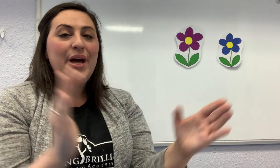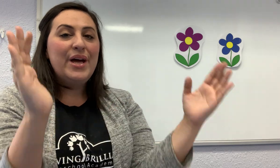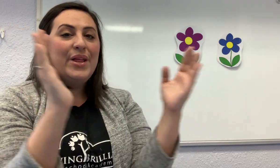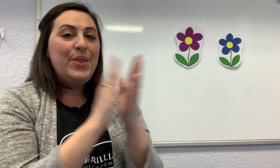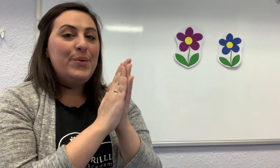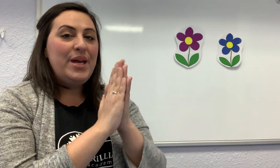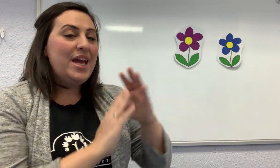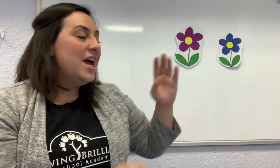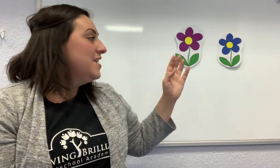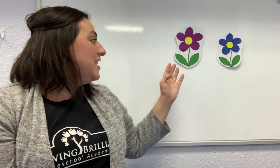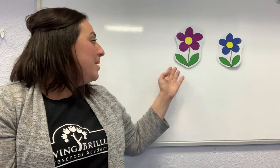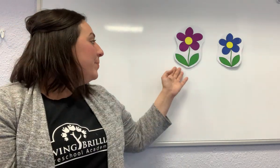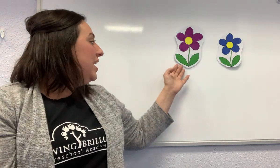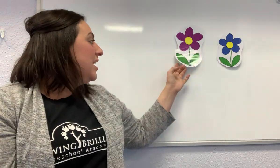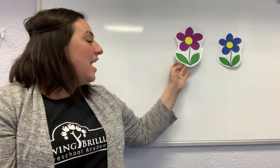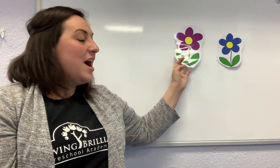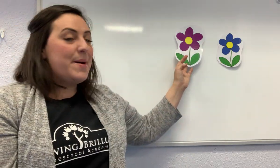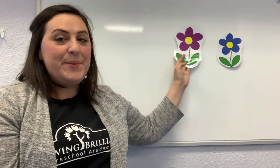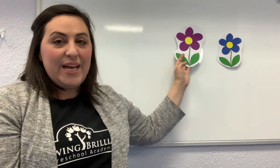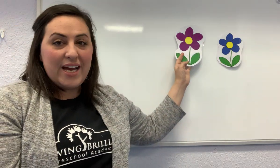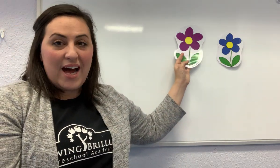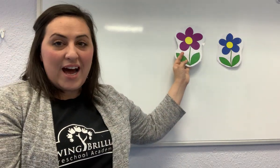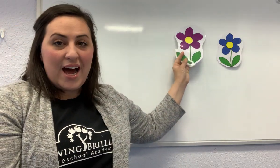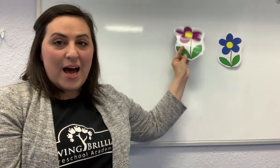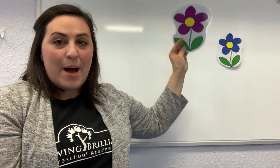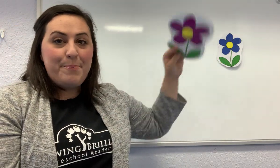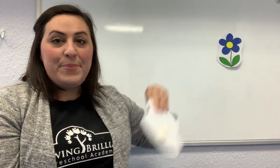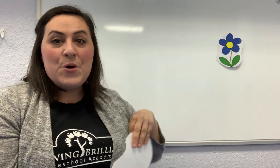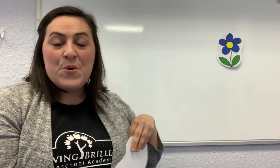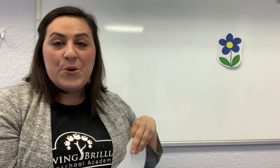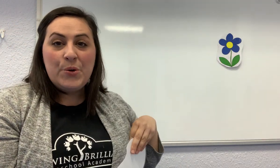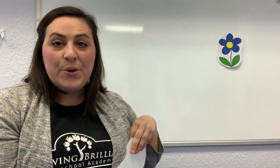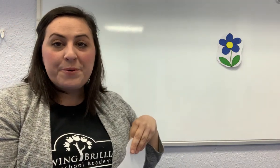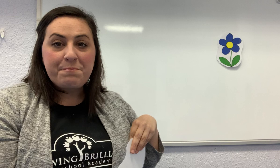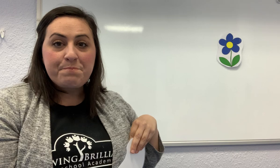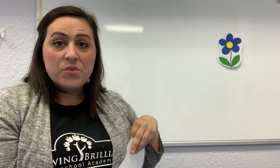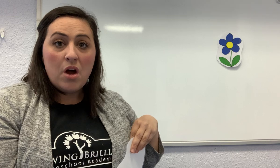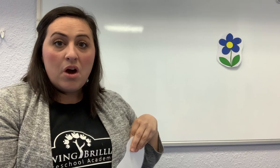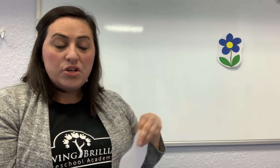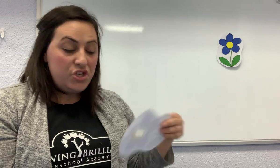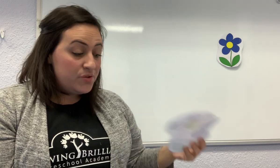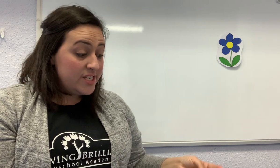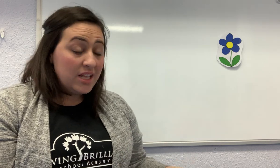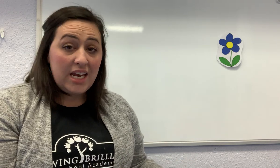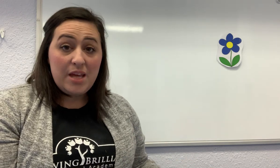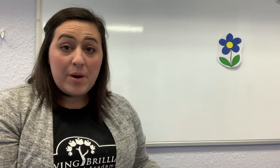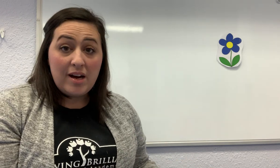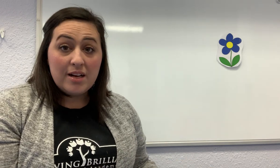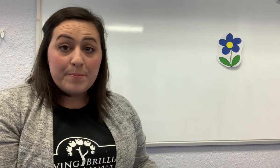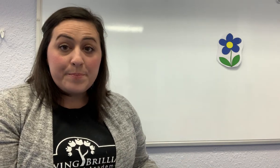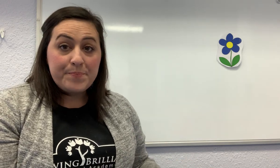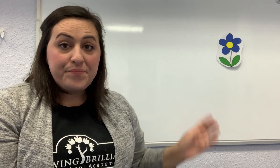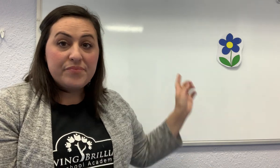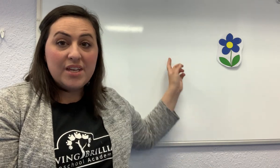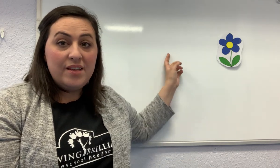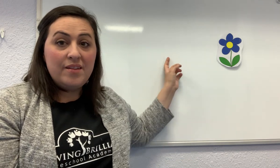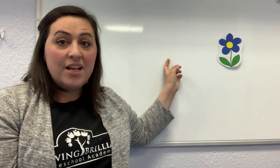three. Say pika, pika, boo. Do you see the ladybug? It's not